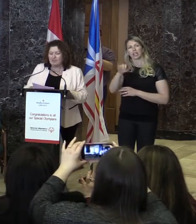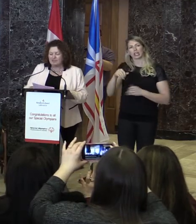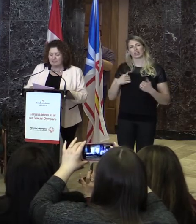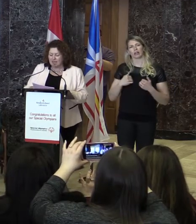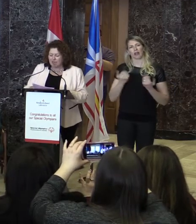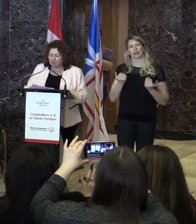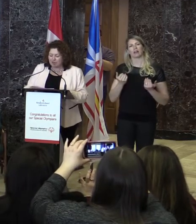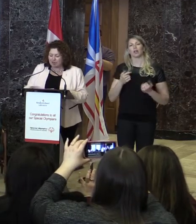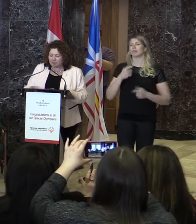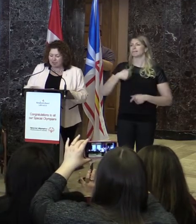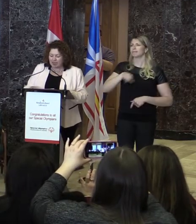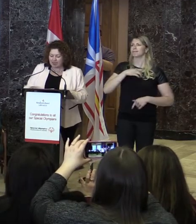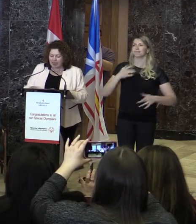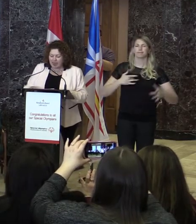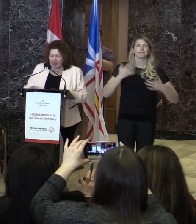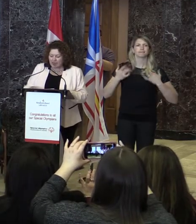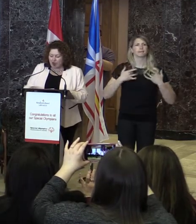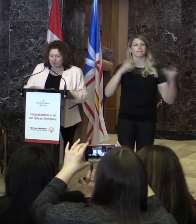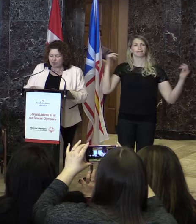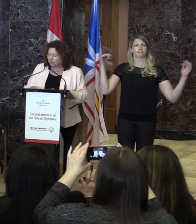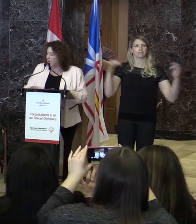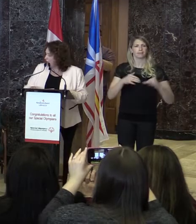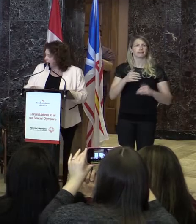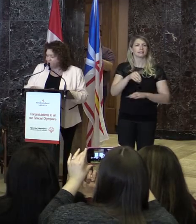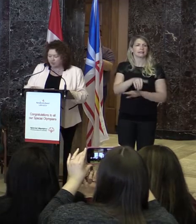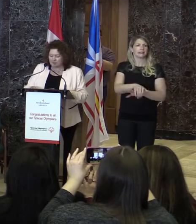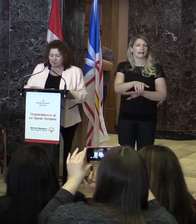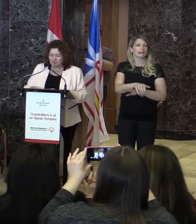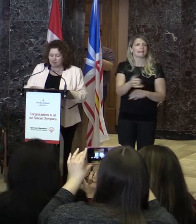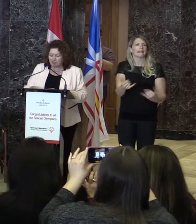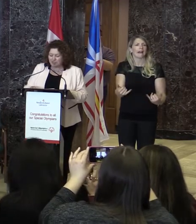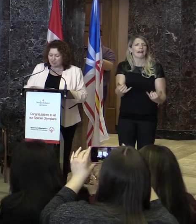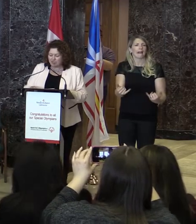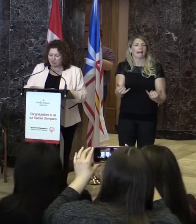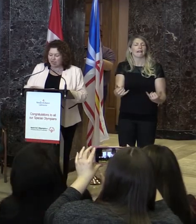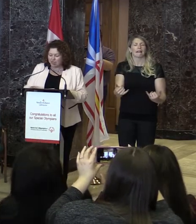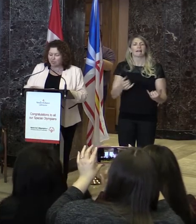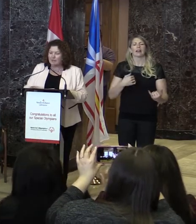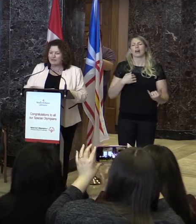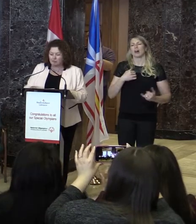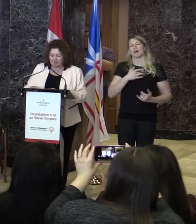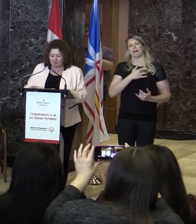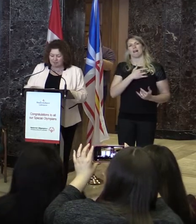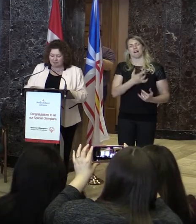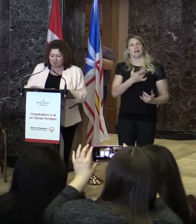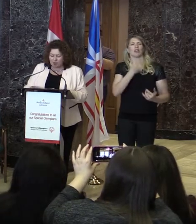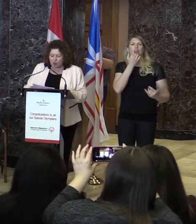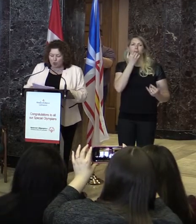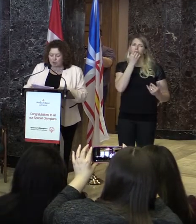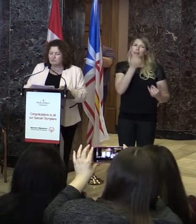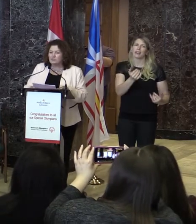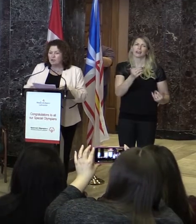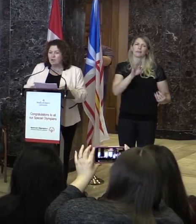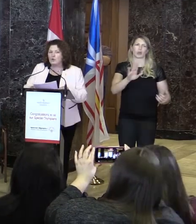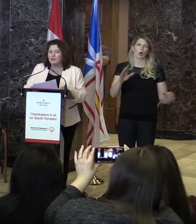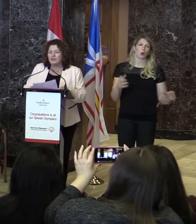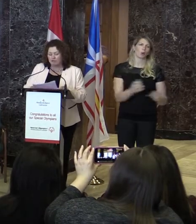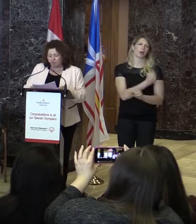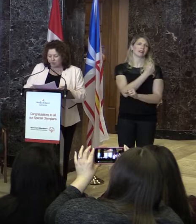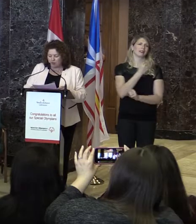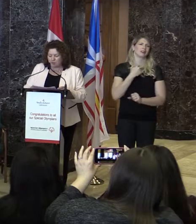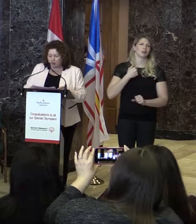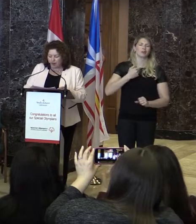excited to have you here today and offer you heartfelt congratulations on your medal wins. We are so